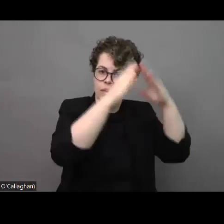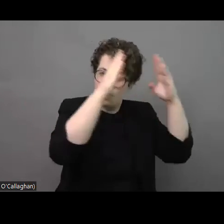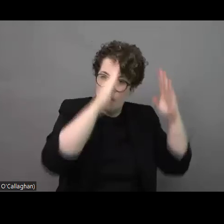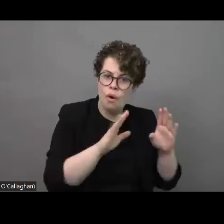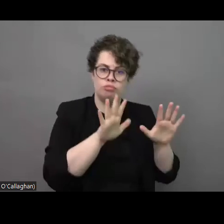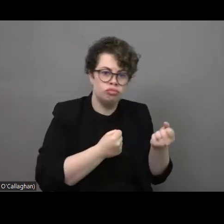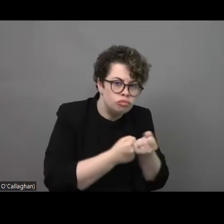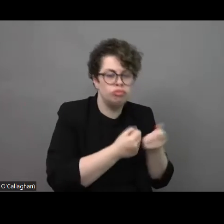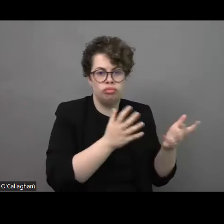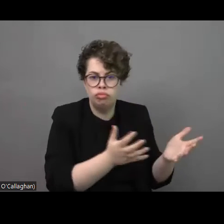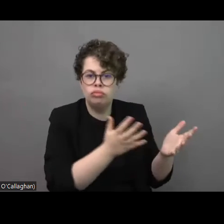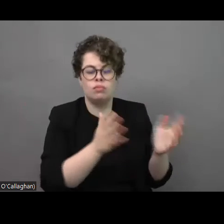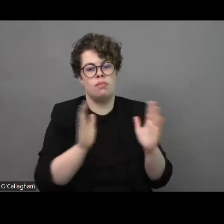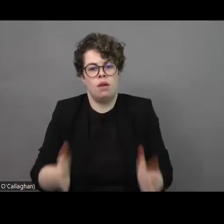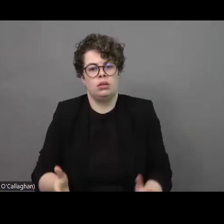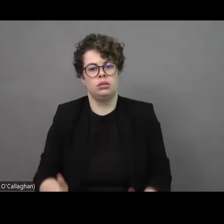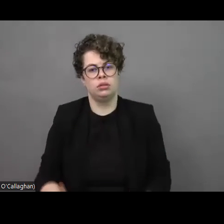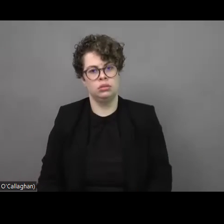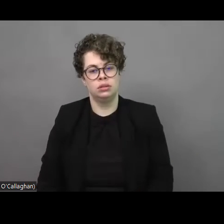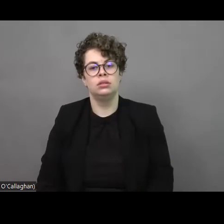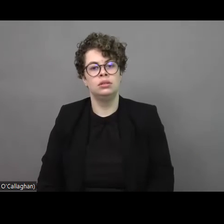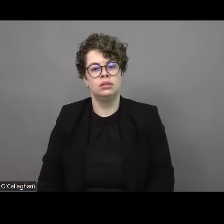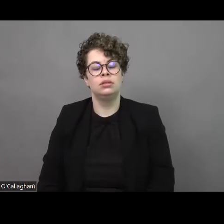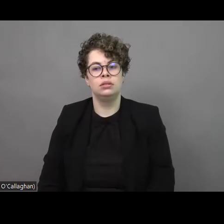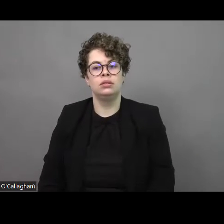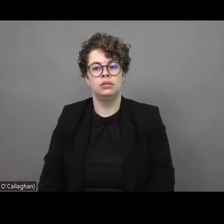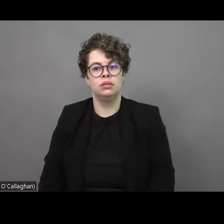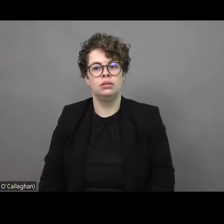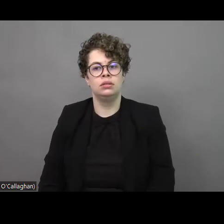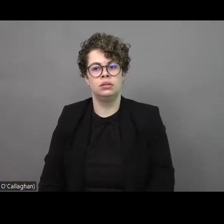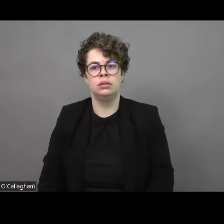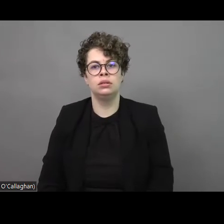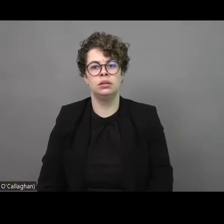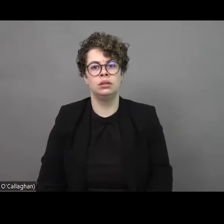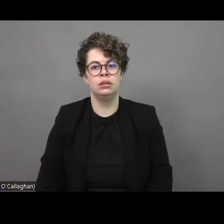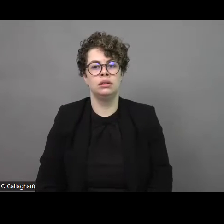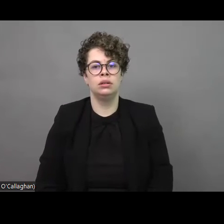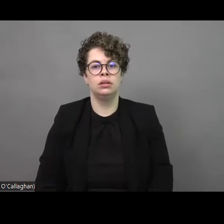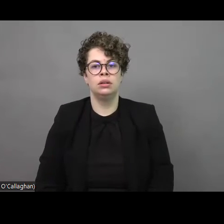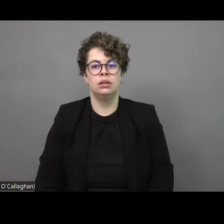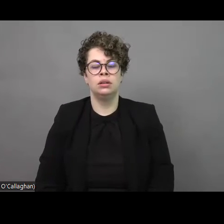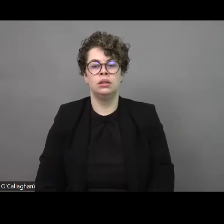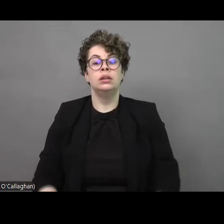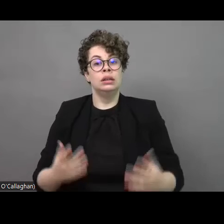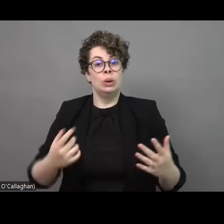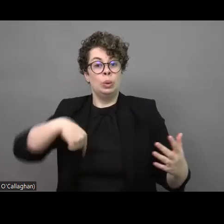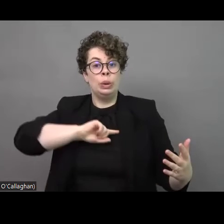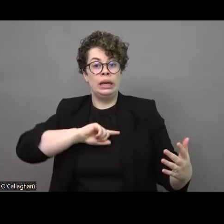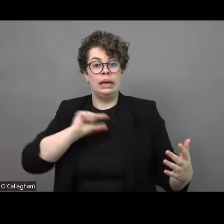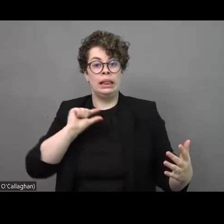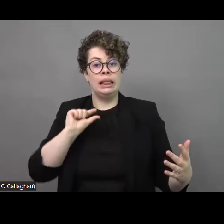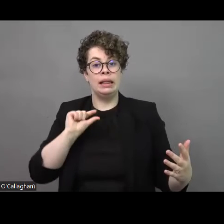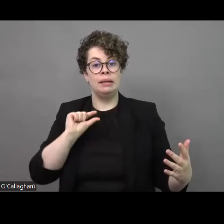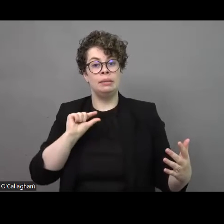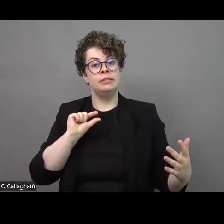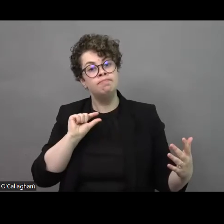others where to go just to be sure that everything is okay with them and we are a little bit disappointed that